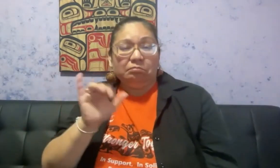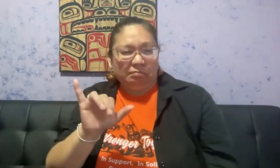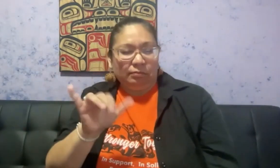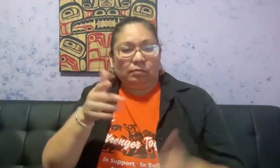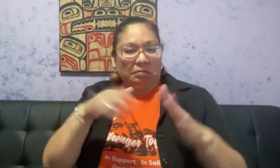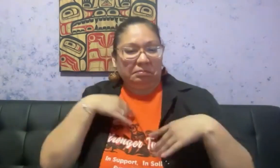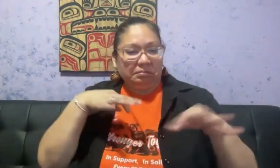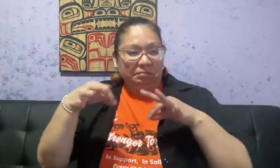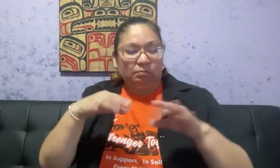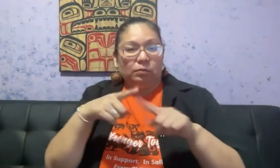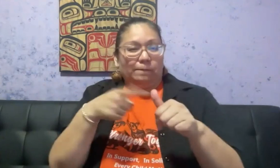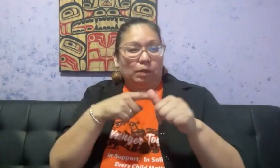and deaf and hard of hearing people.